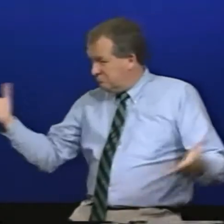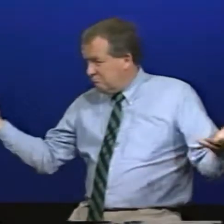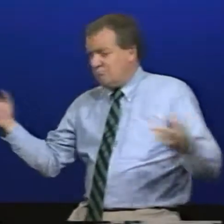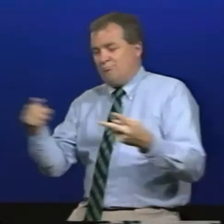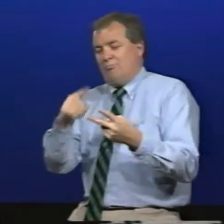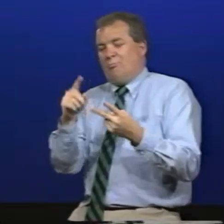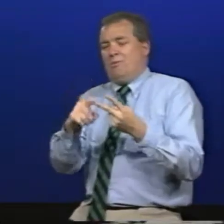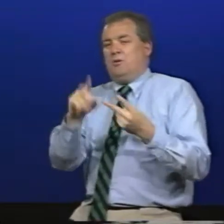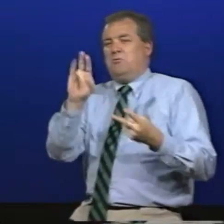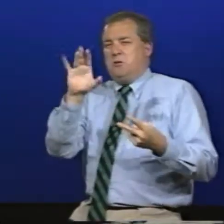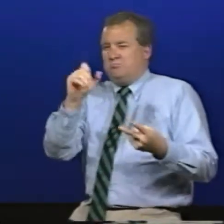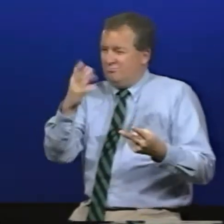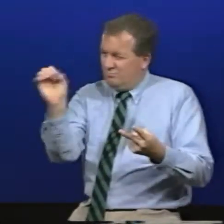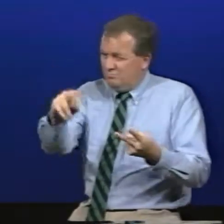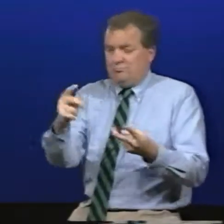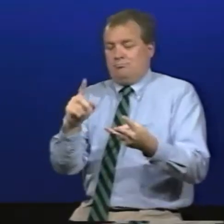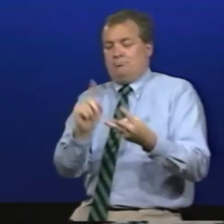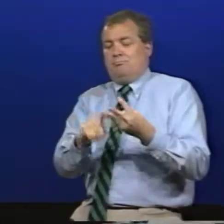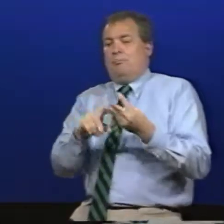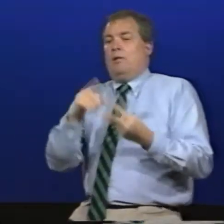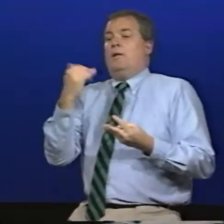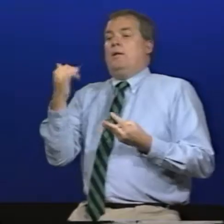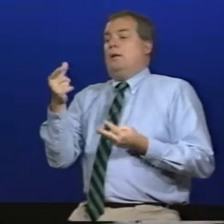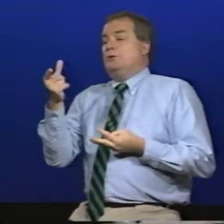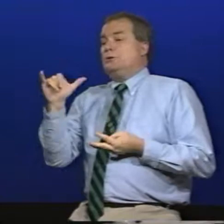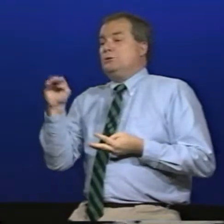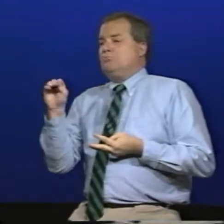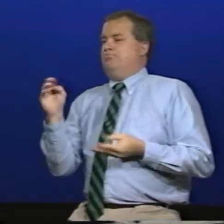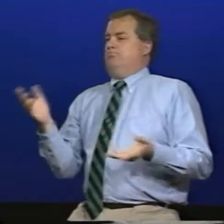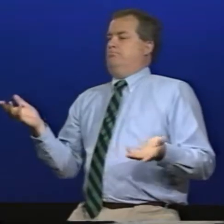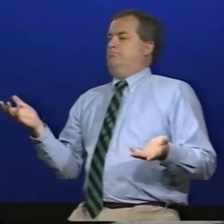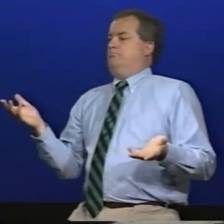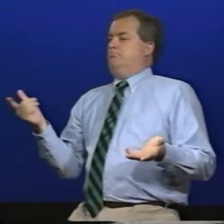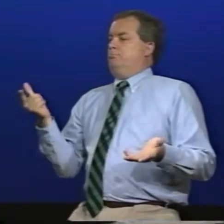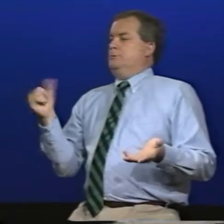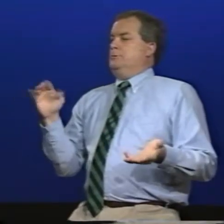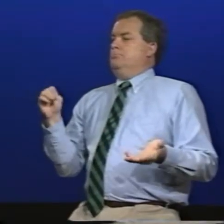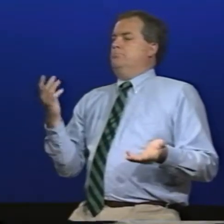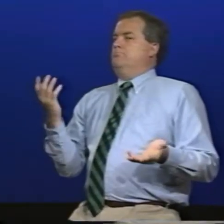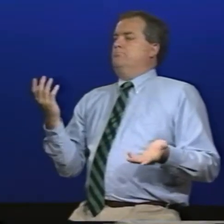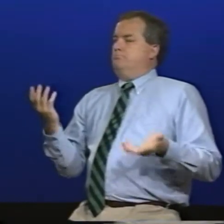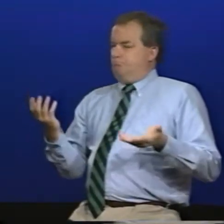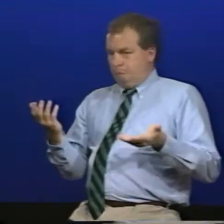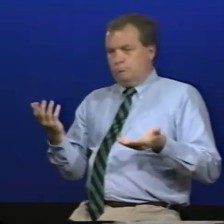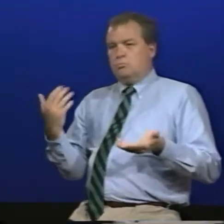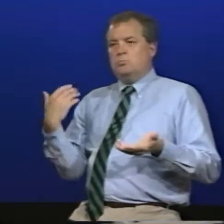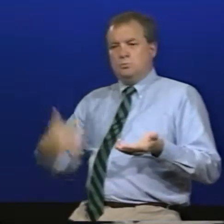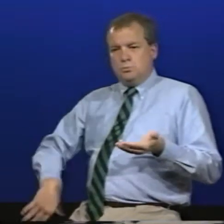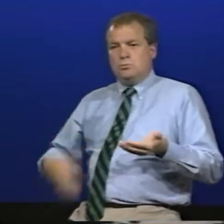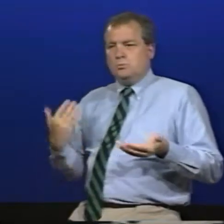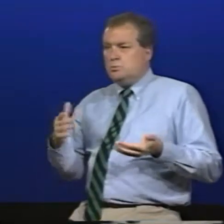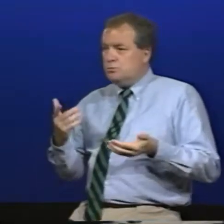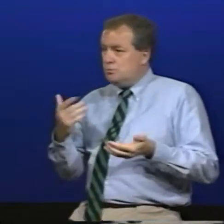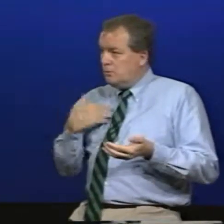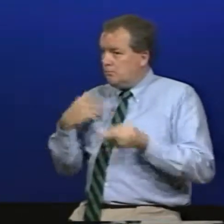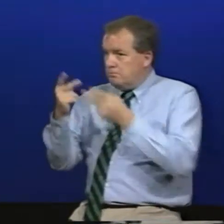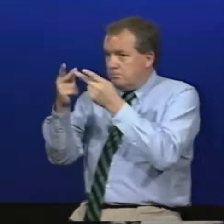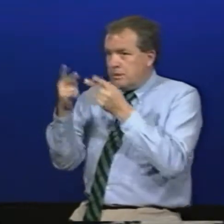different shoes to deal with they are only there to play basketball so they have to take care of their uniform on their own now the gym does create a little bit of a